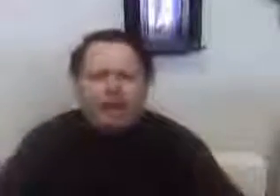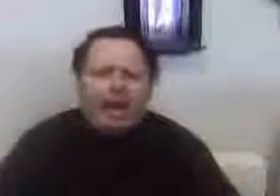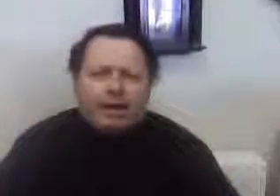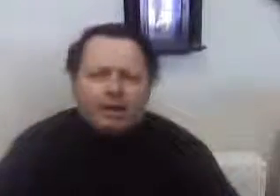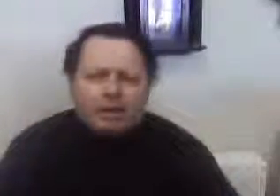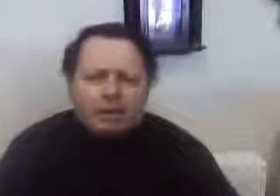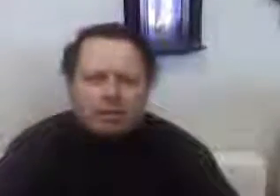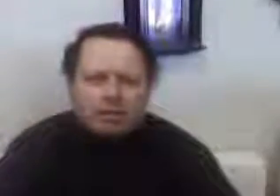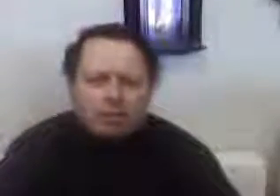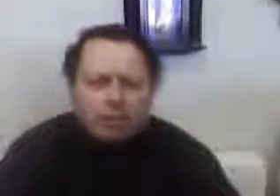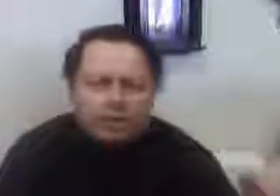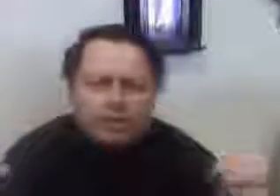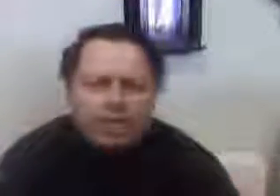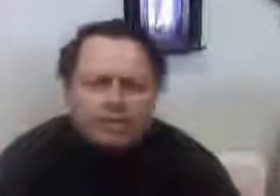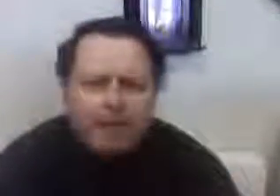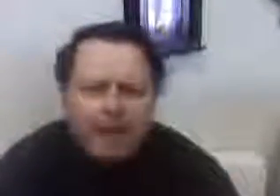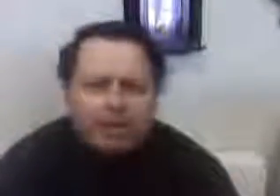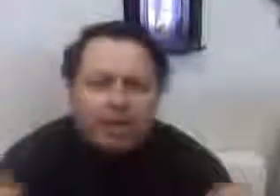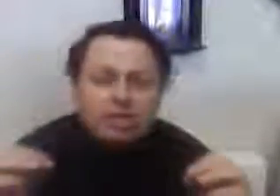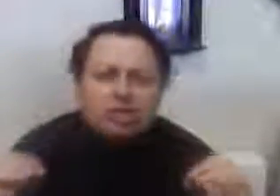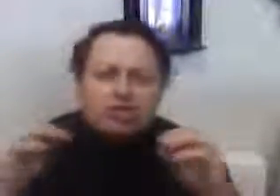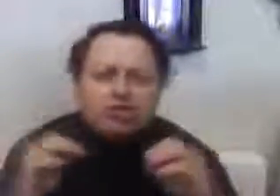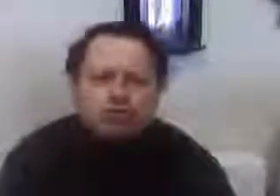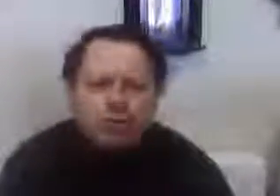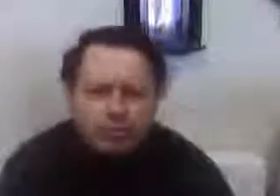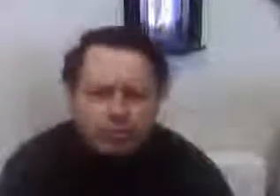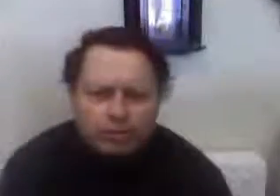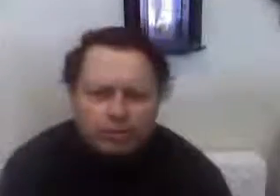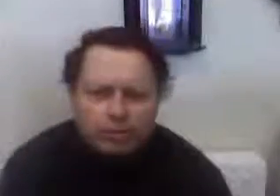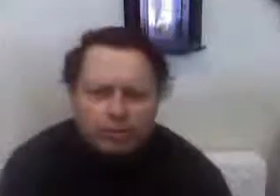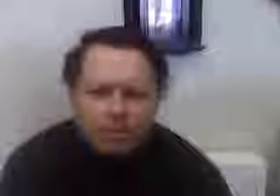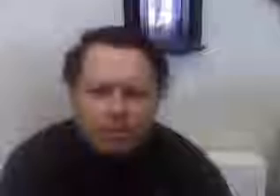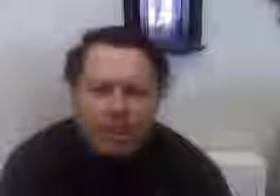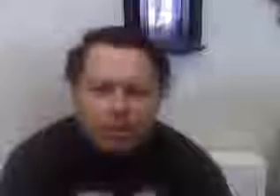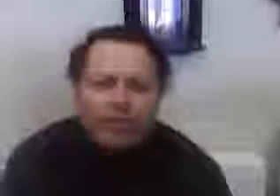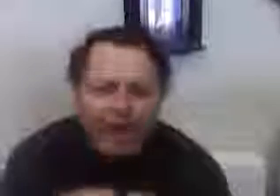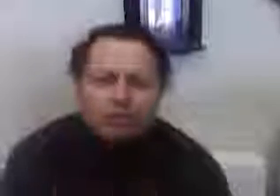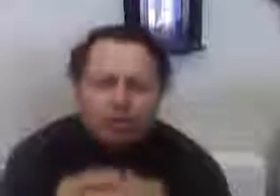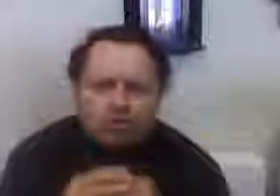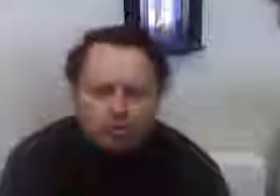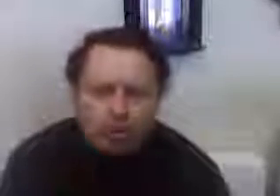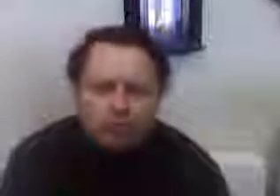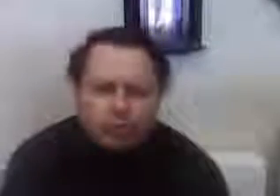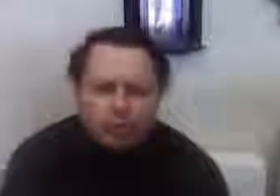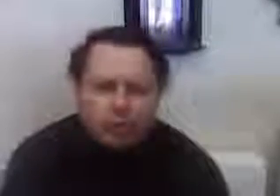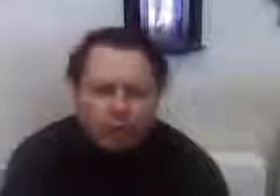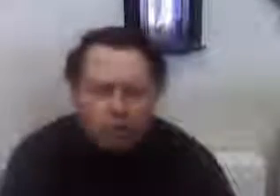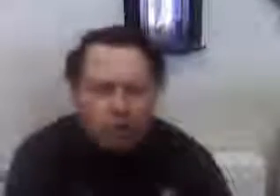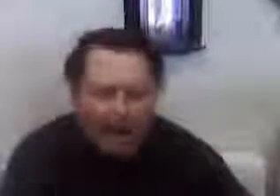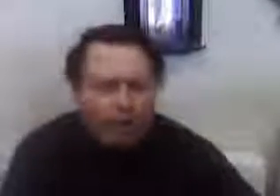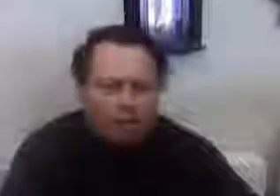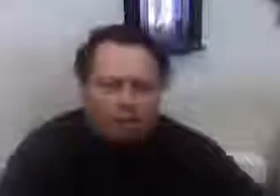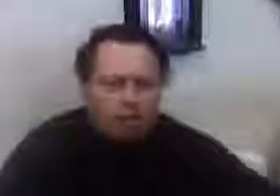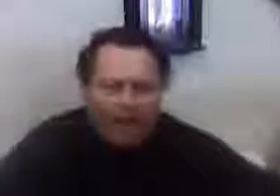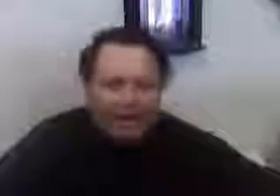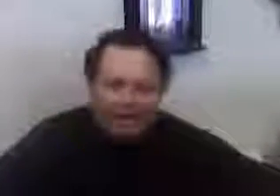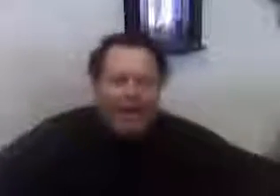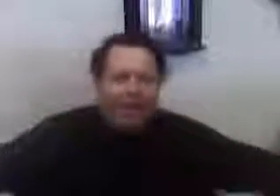matter. What does matter is the truth. And without the truth, you got what you got now.